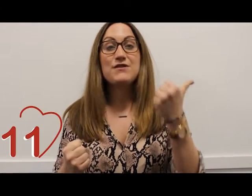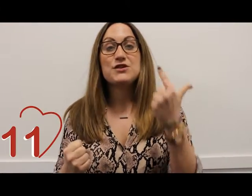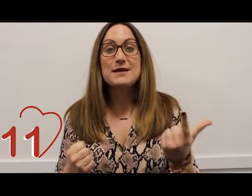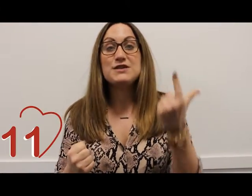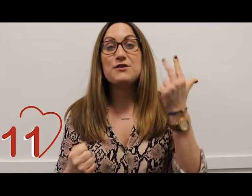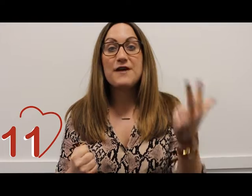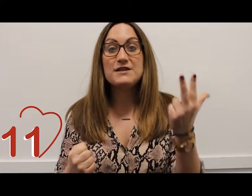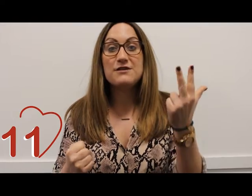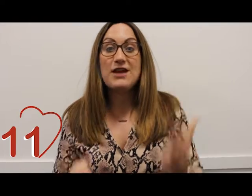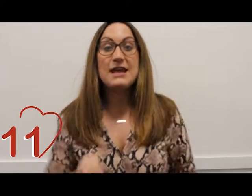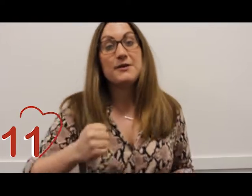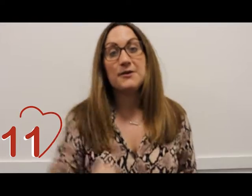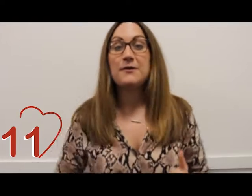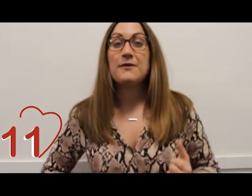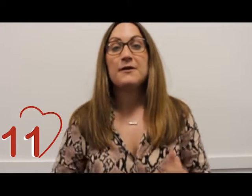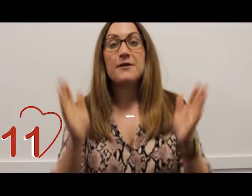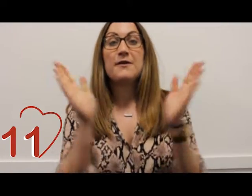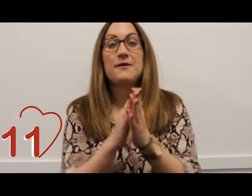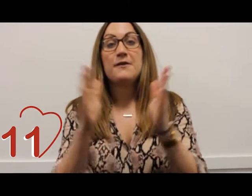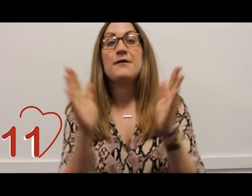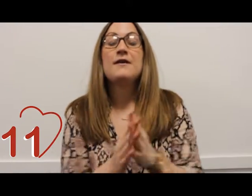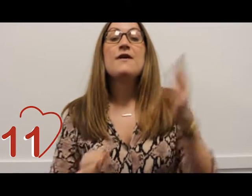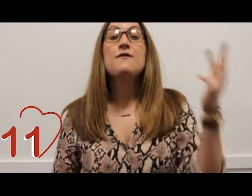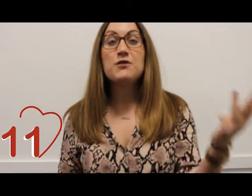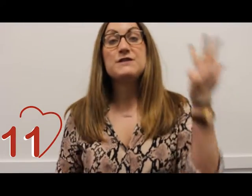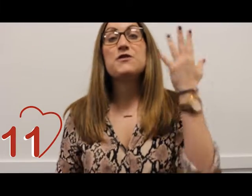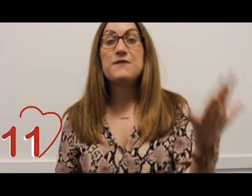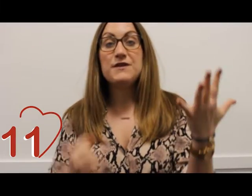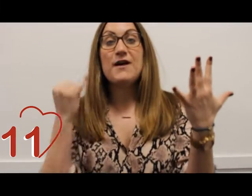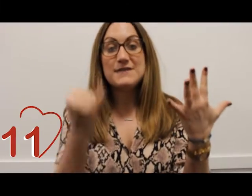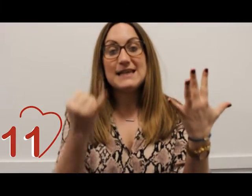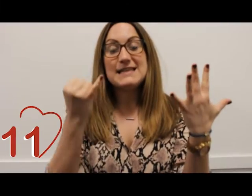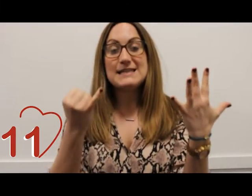22 33 44 55 66